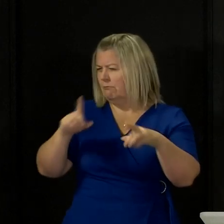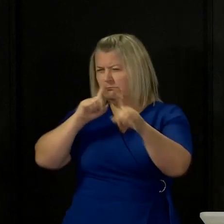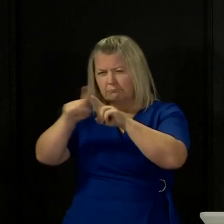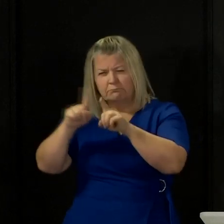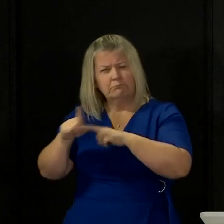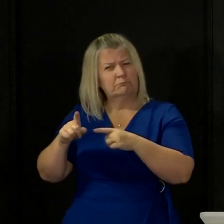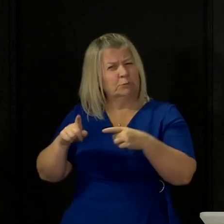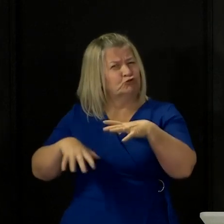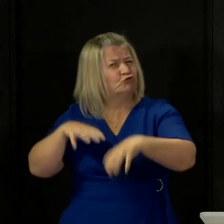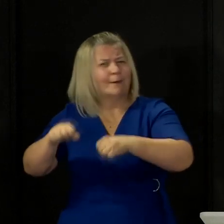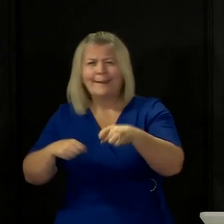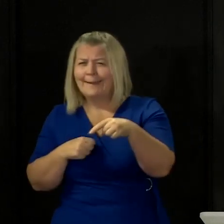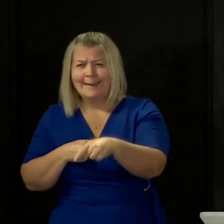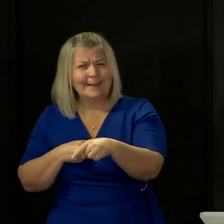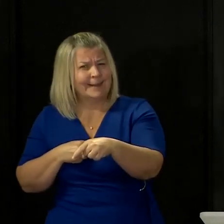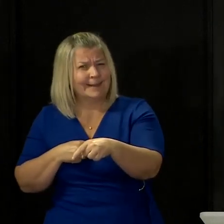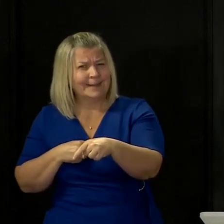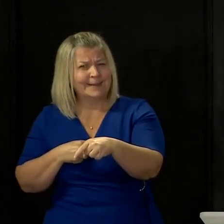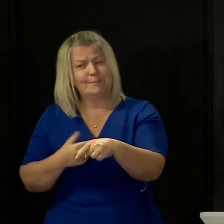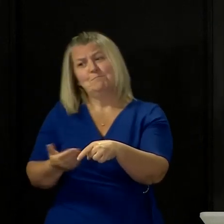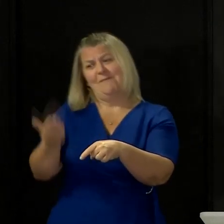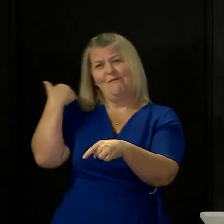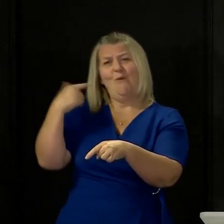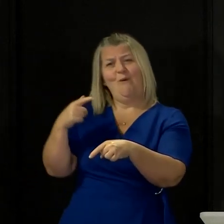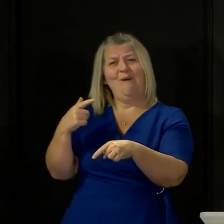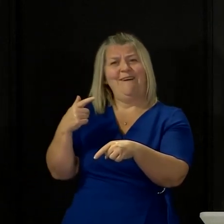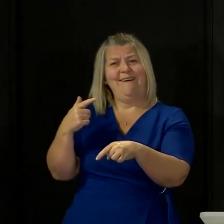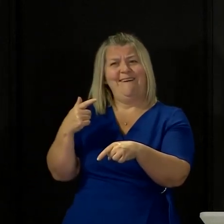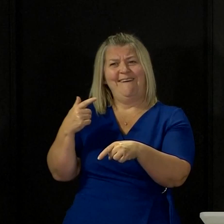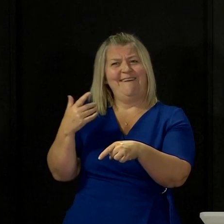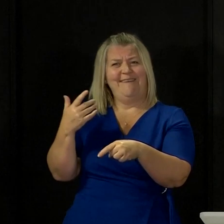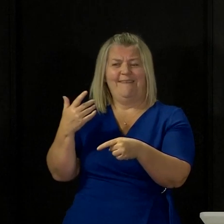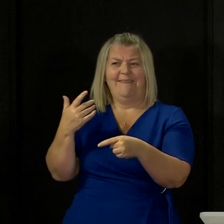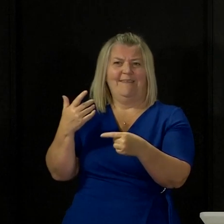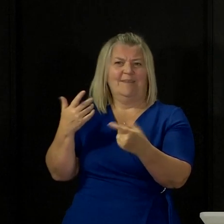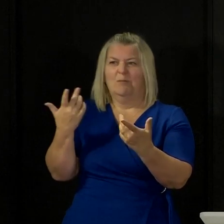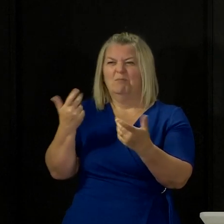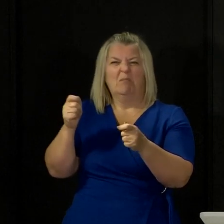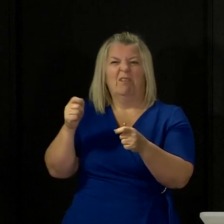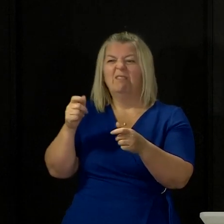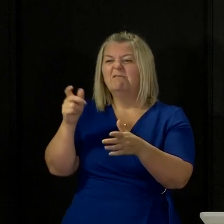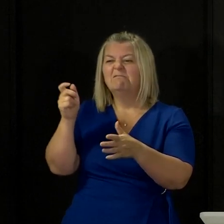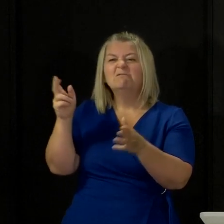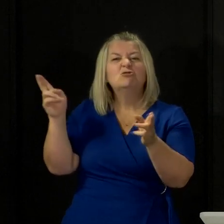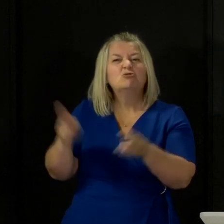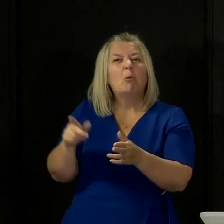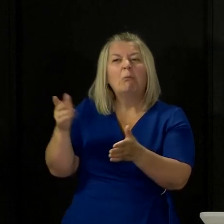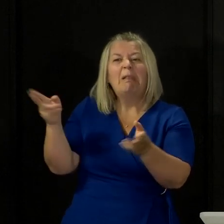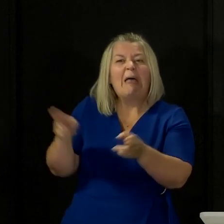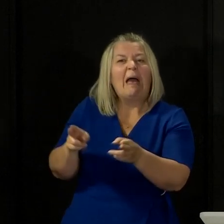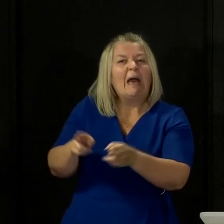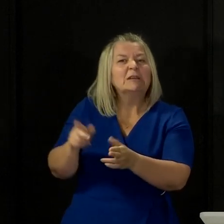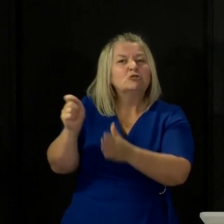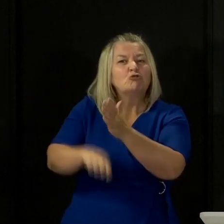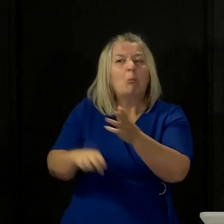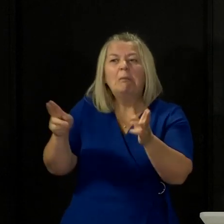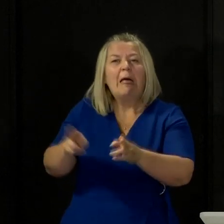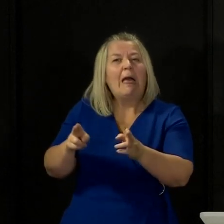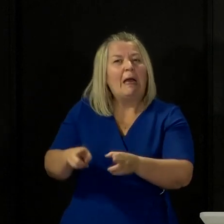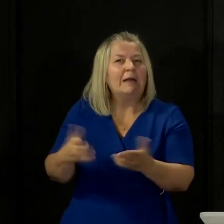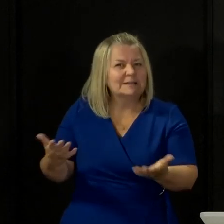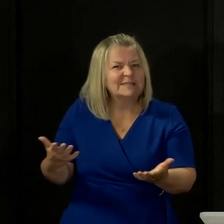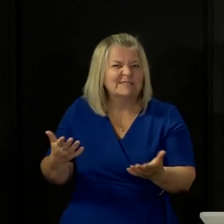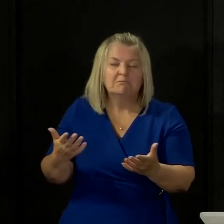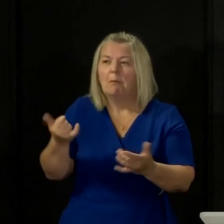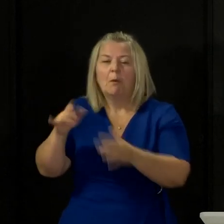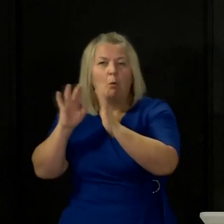hit. Obviously, they've been hit hard. The sector fears that many shops won't be able